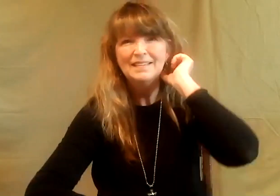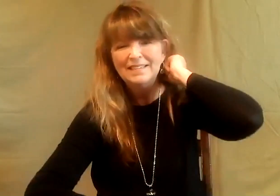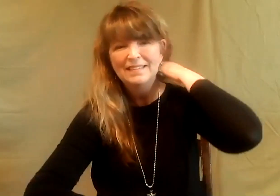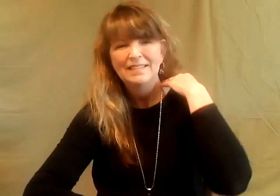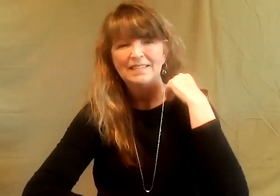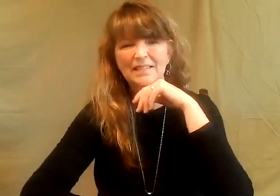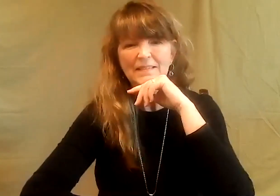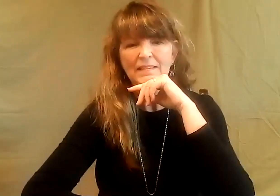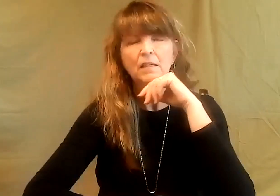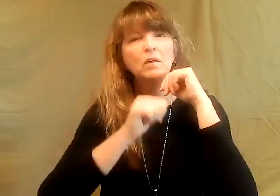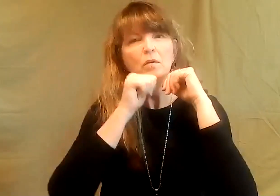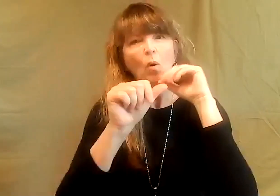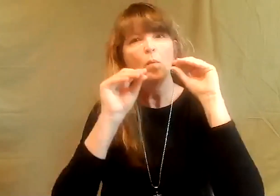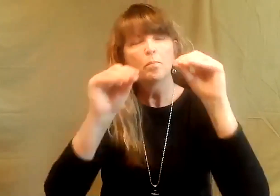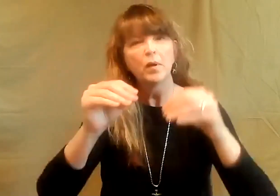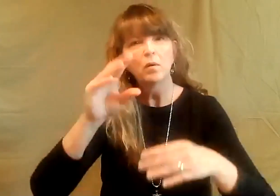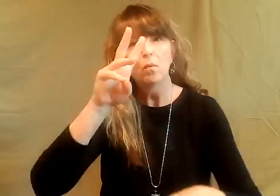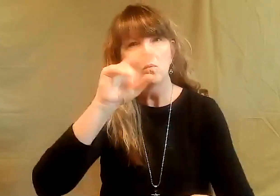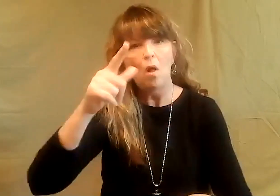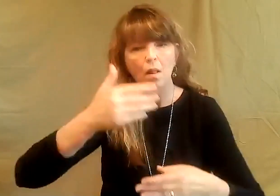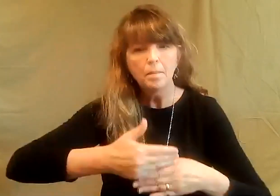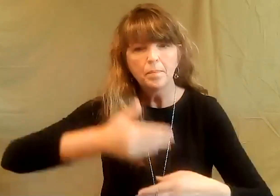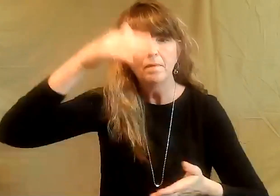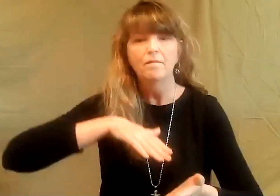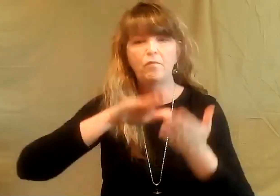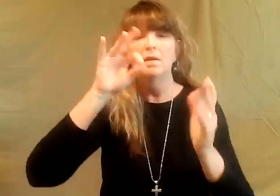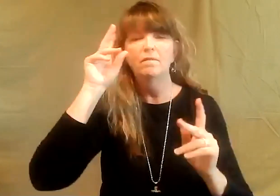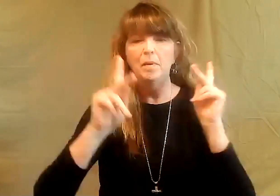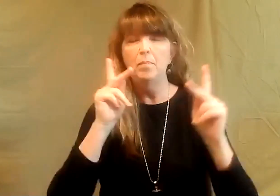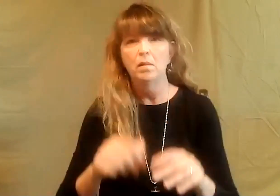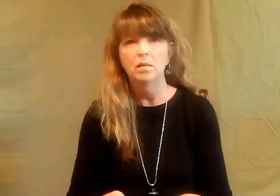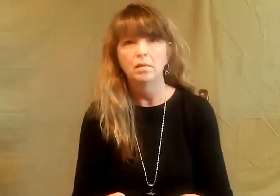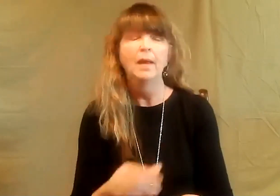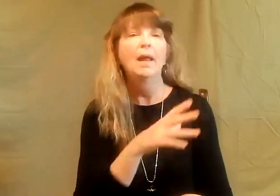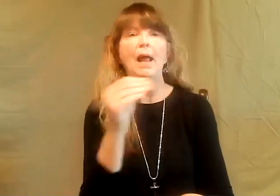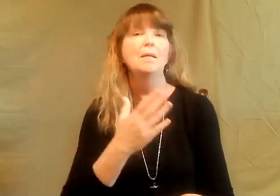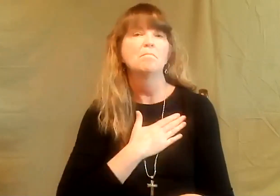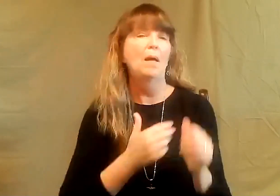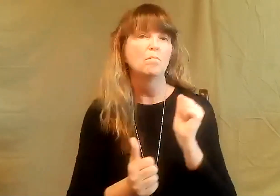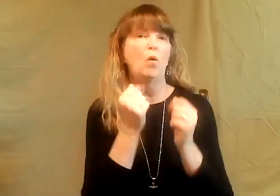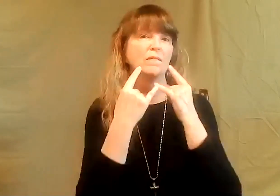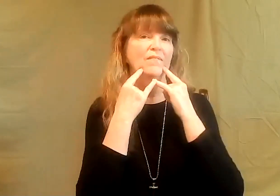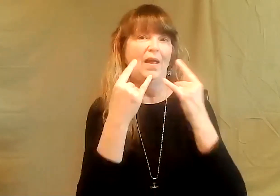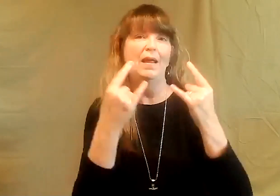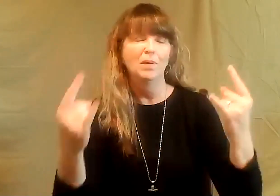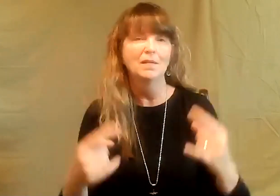through. And so I went through with it. So don't put walls up in front of other people.